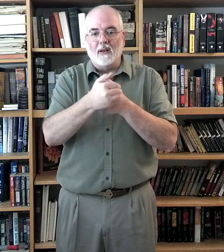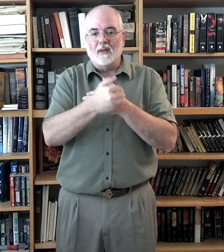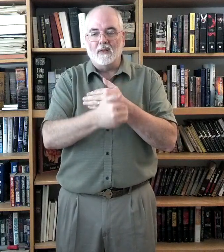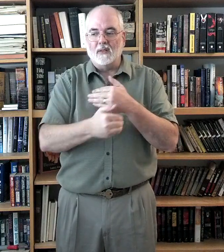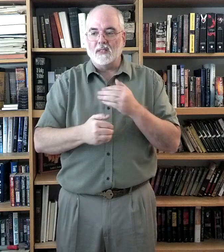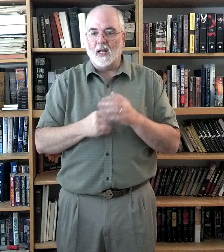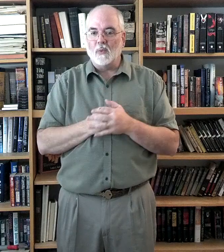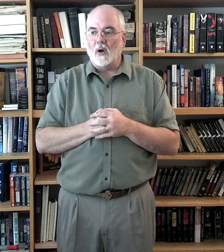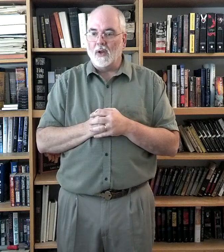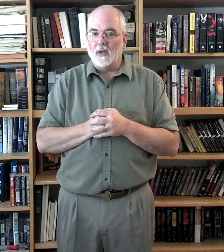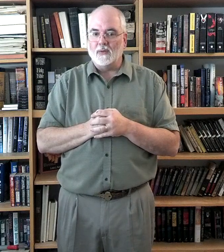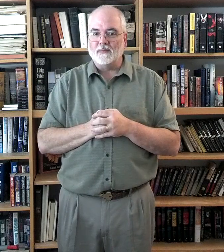Signs we already know.